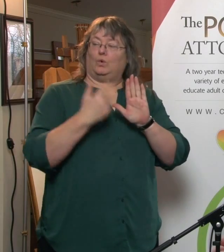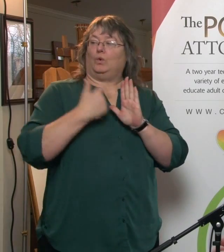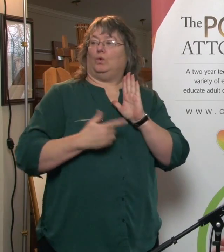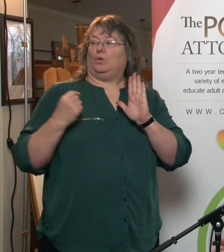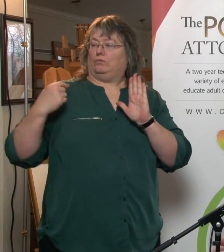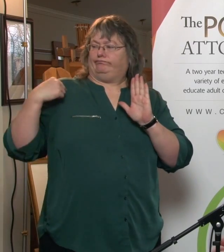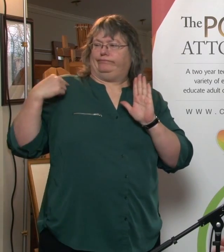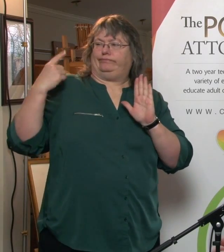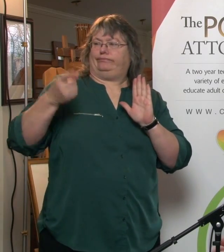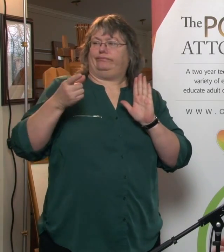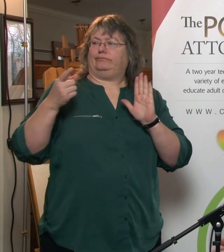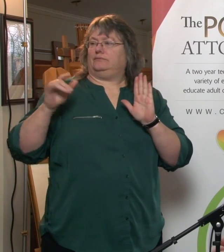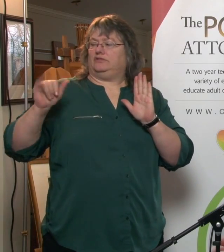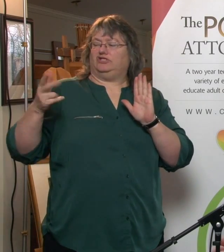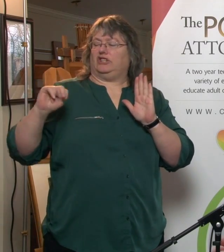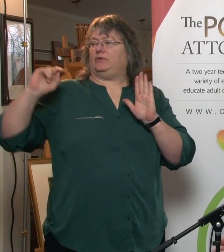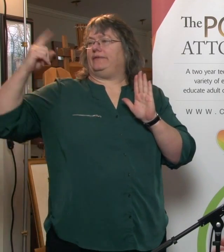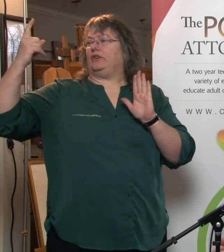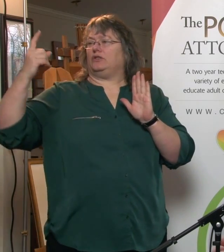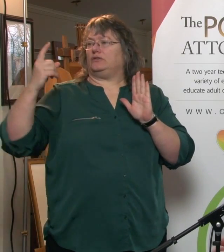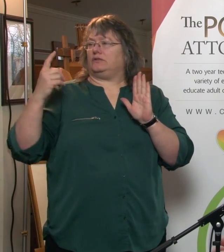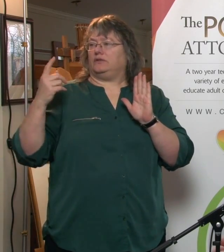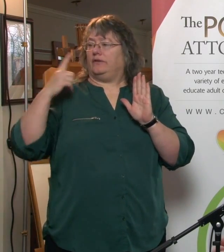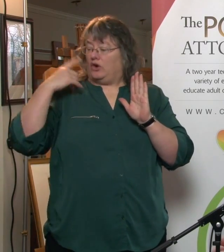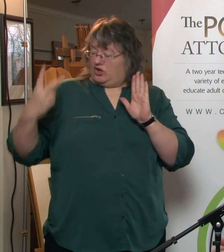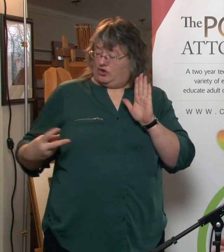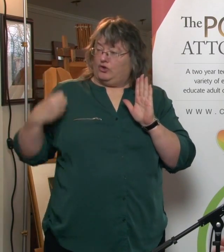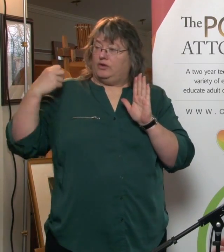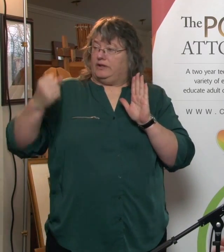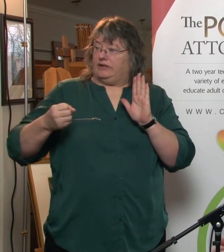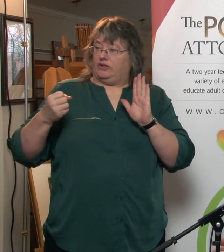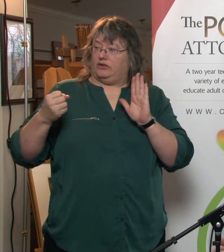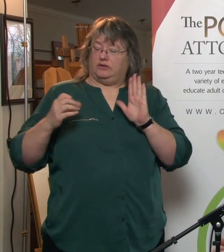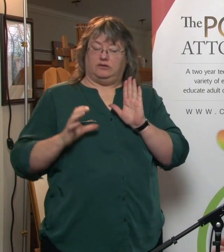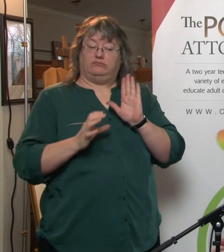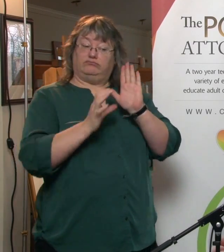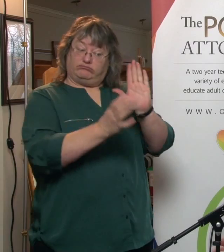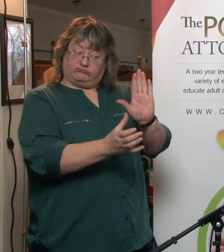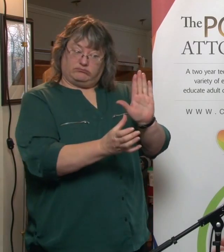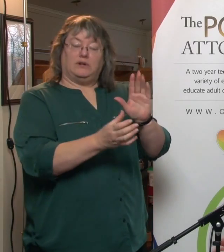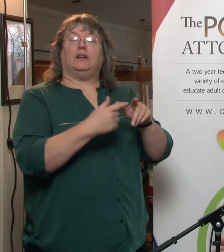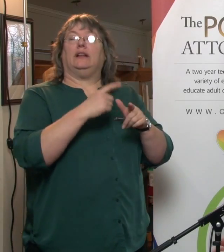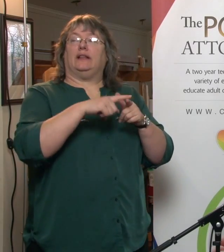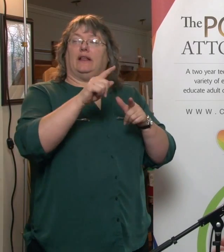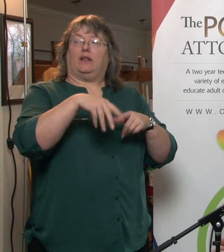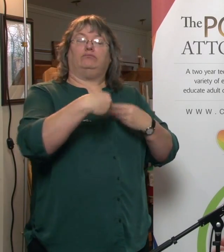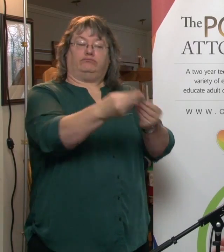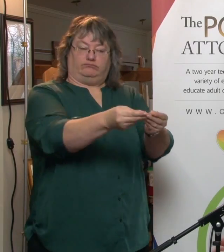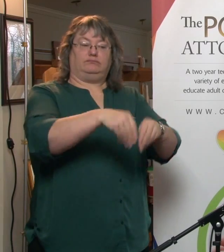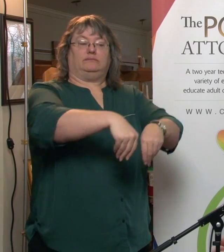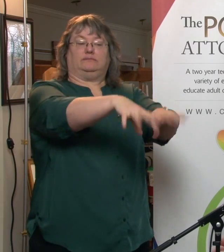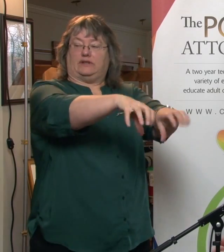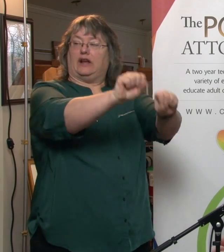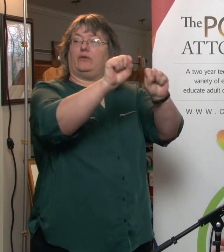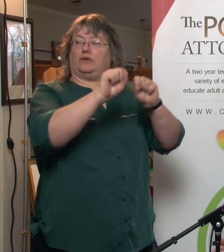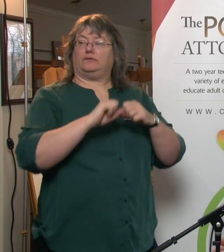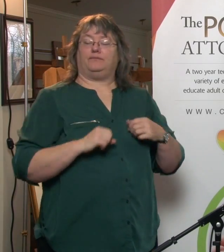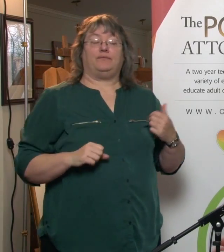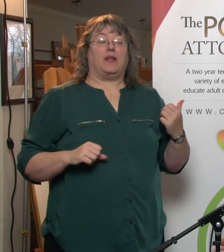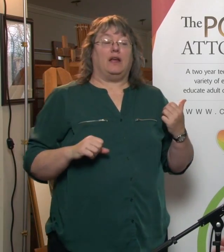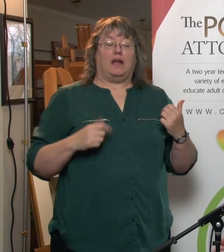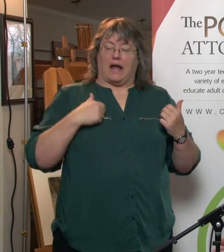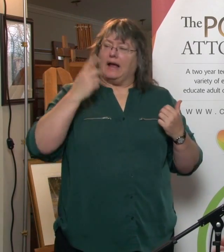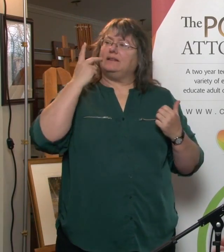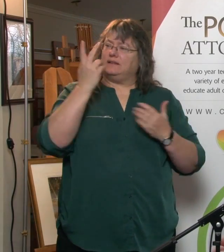from, you know, say January 1st, say you act for two years before the new person can take over. I have seen documents where there are resignation